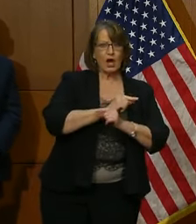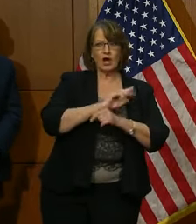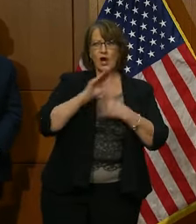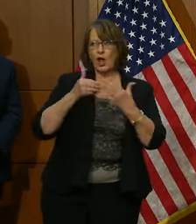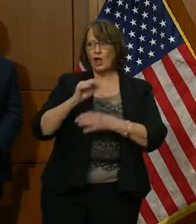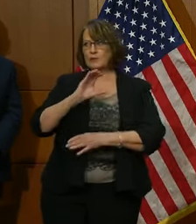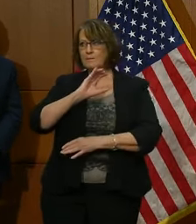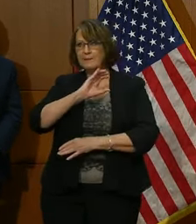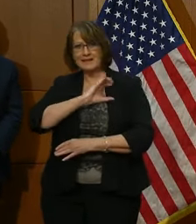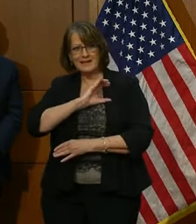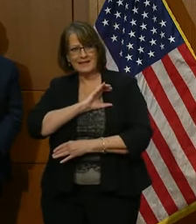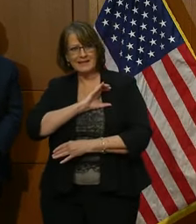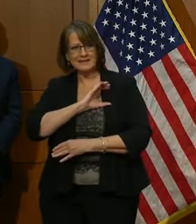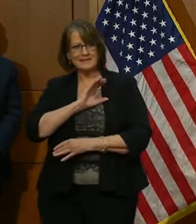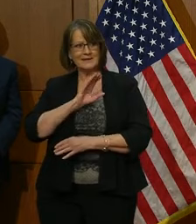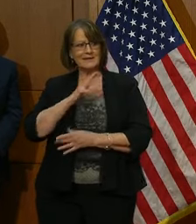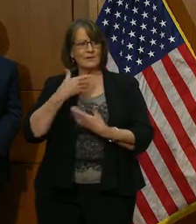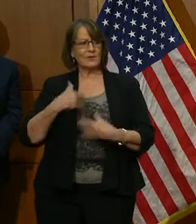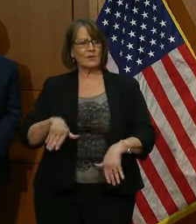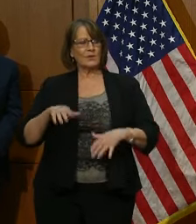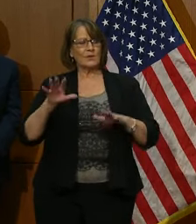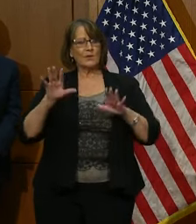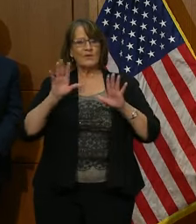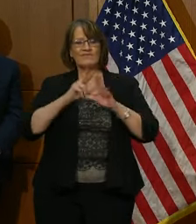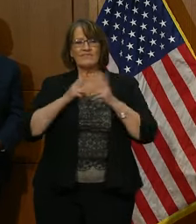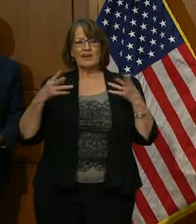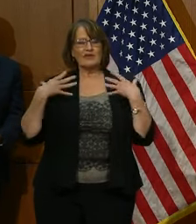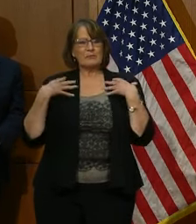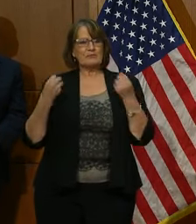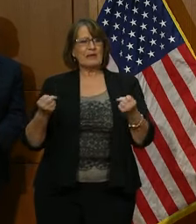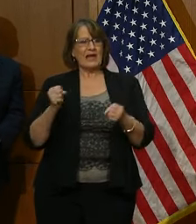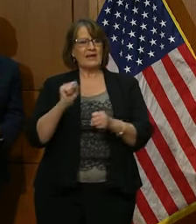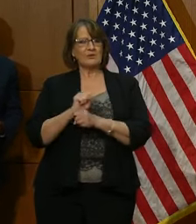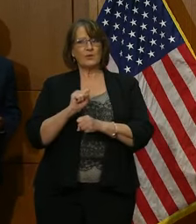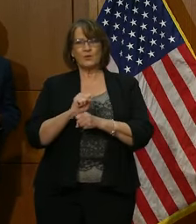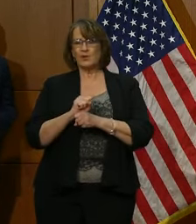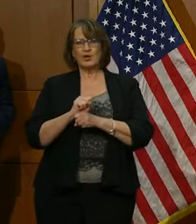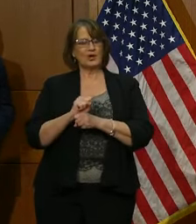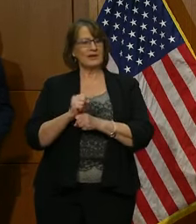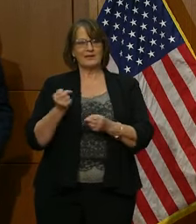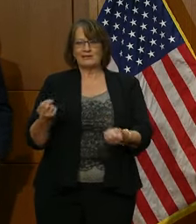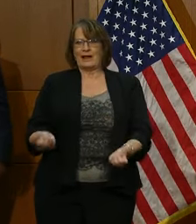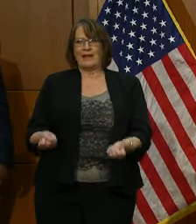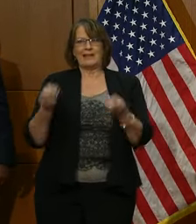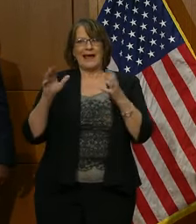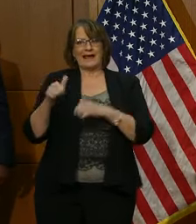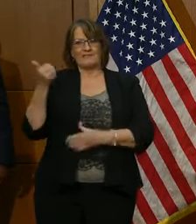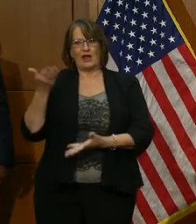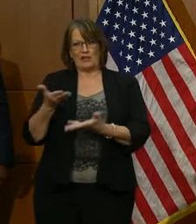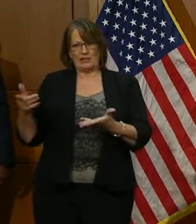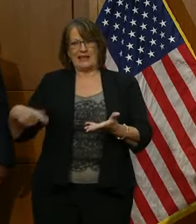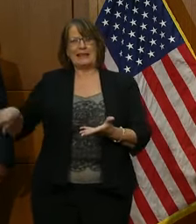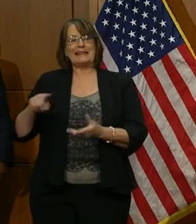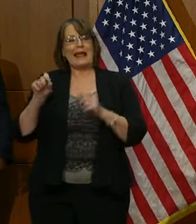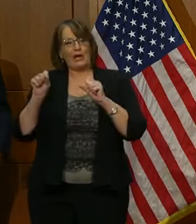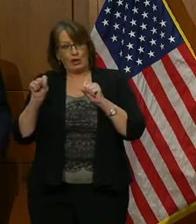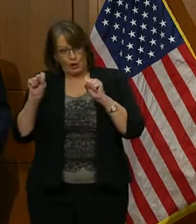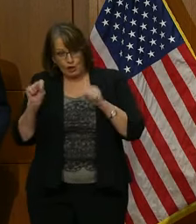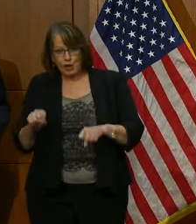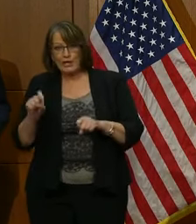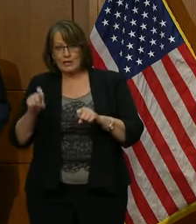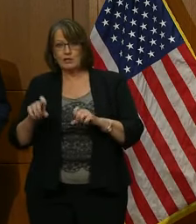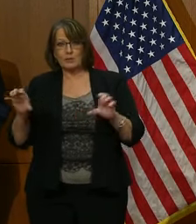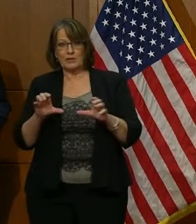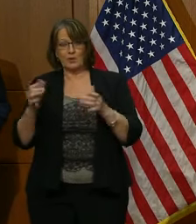units that are doing such heroic work, there are a lot of other things that they could and should be doing right